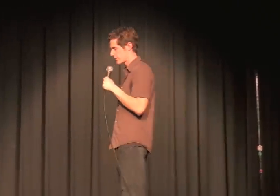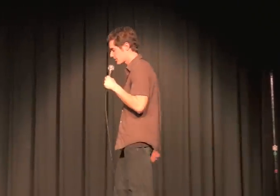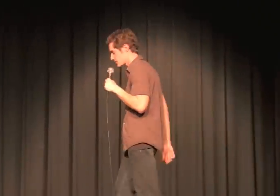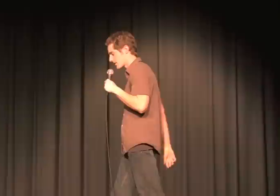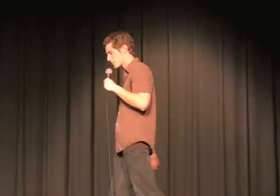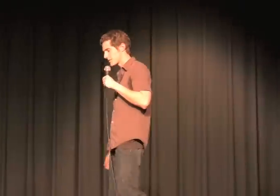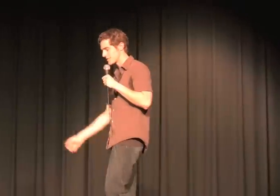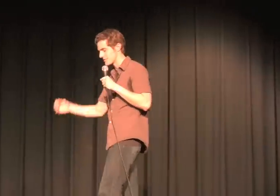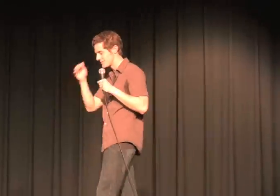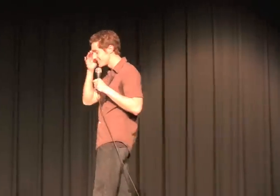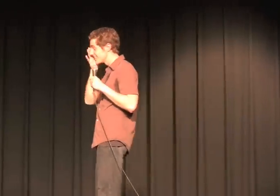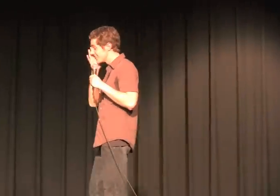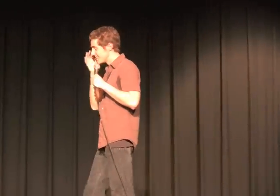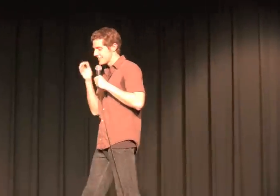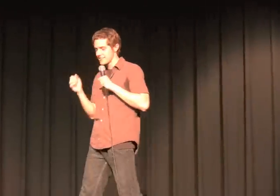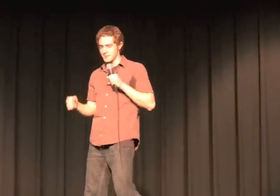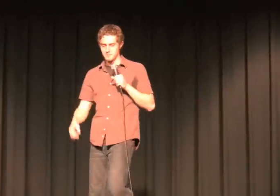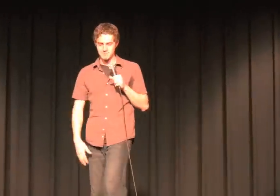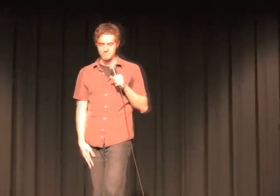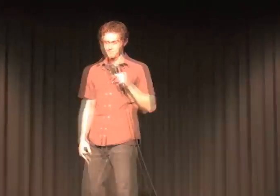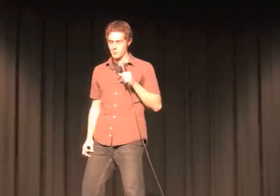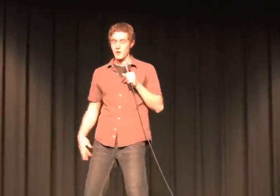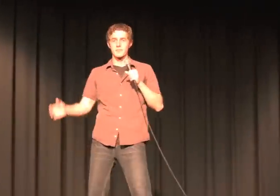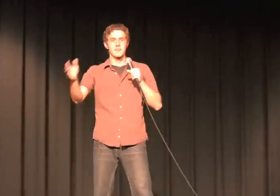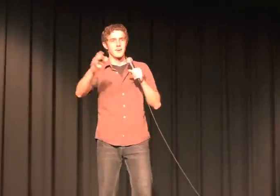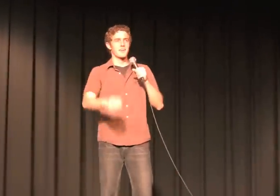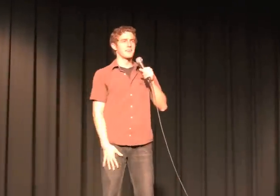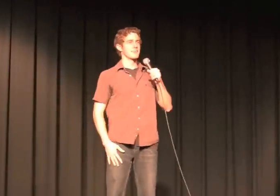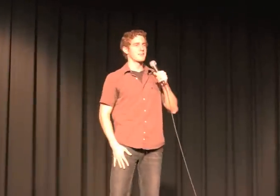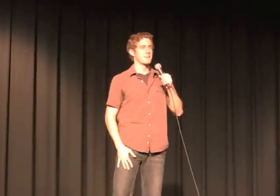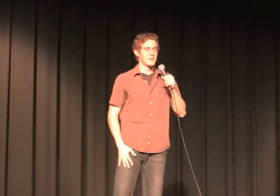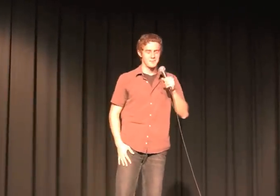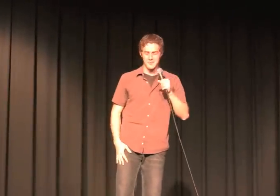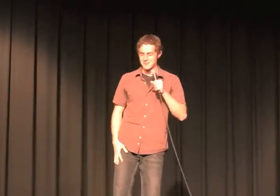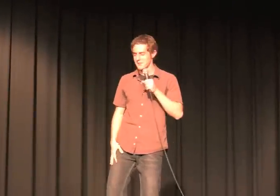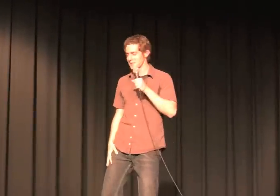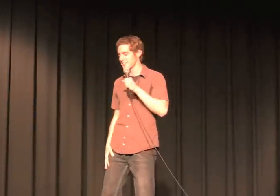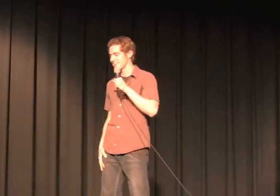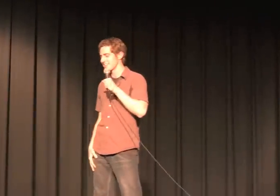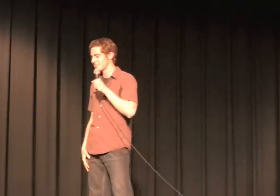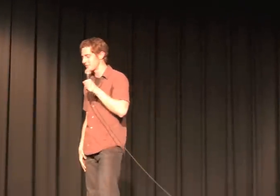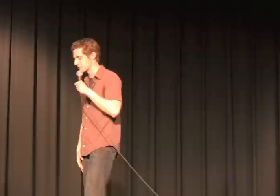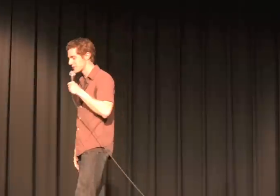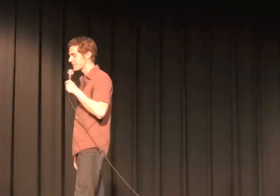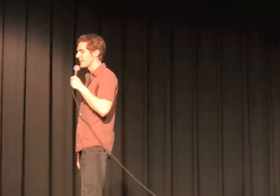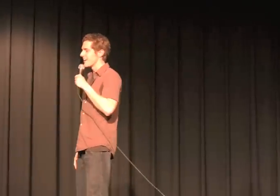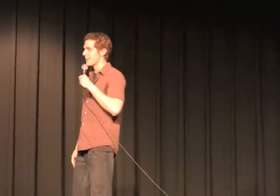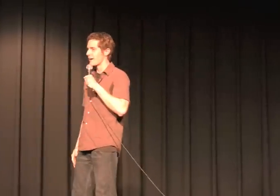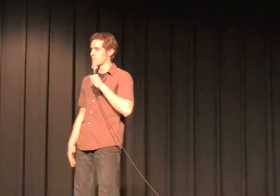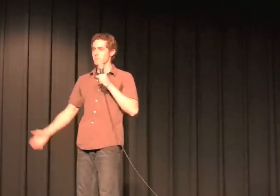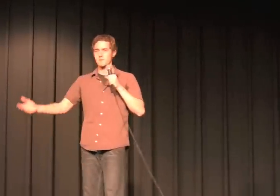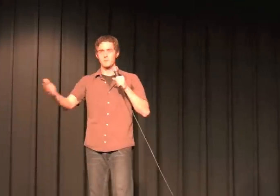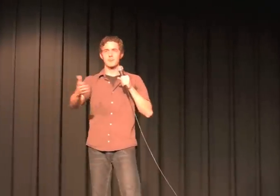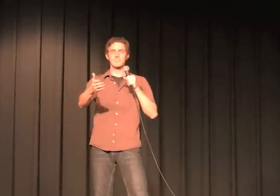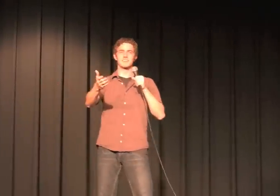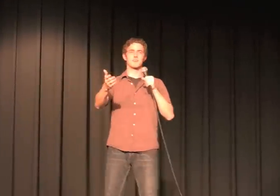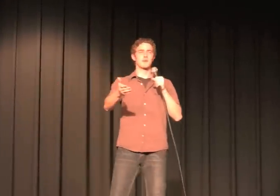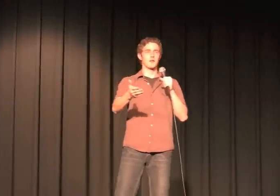That's always a hard one to do Well, on a lighter note, following that tearjerker, I would like to tell you all